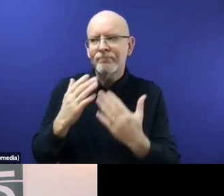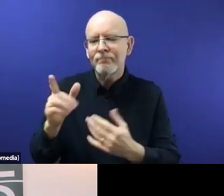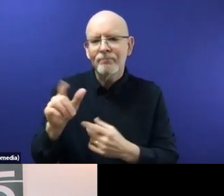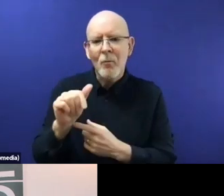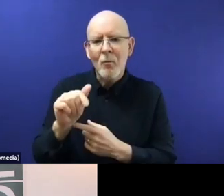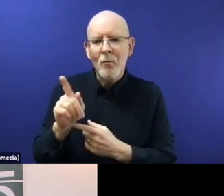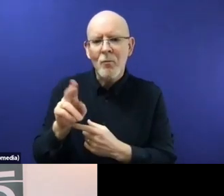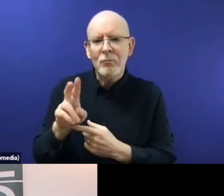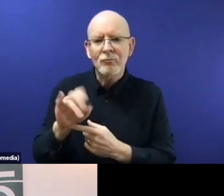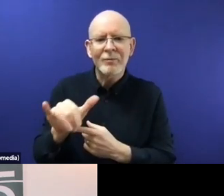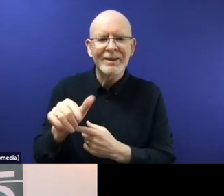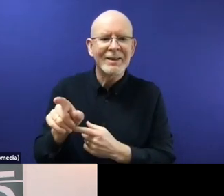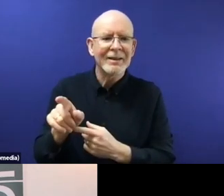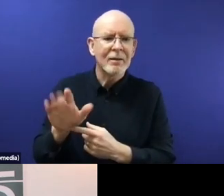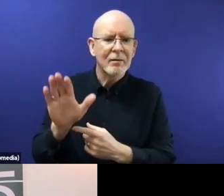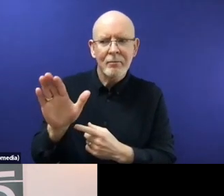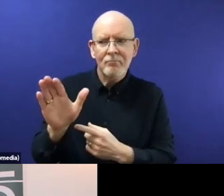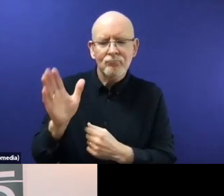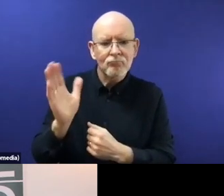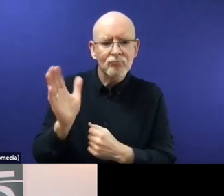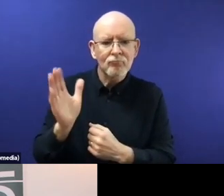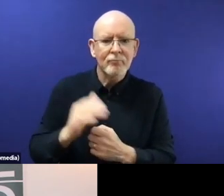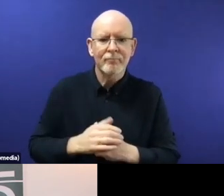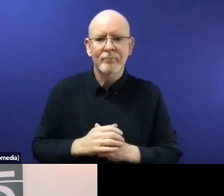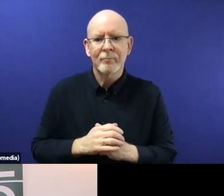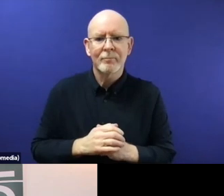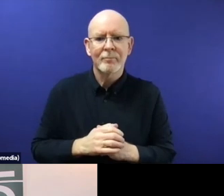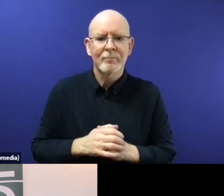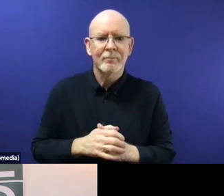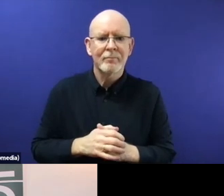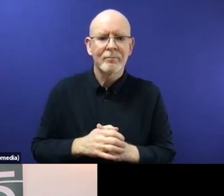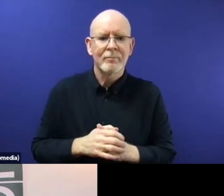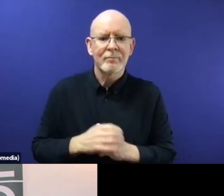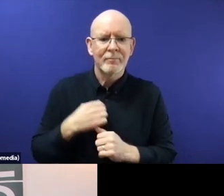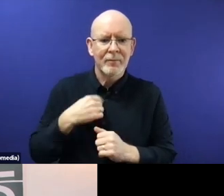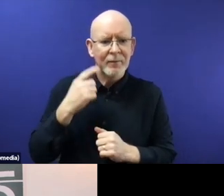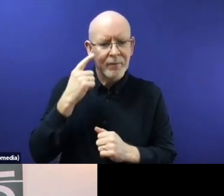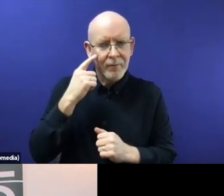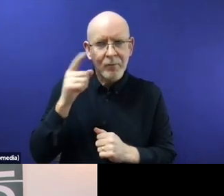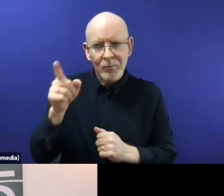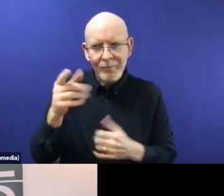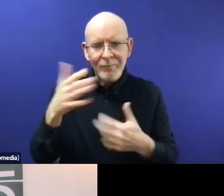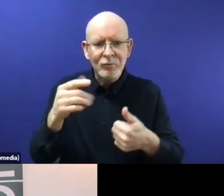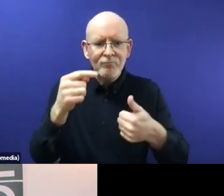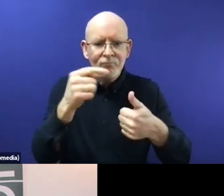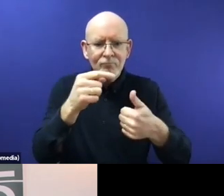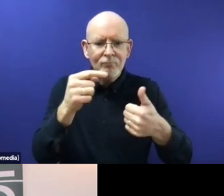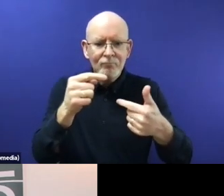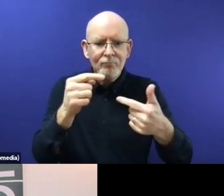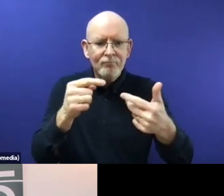you're applying very well. This comparison between the EU and Canada is very useful. And also, some scholars